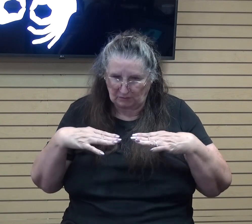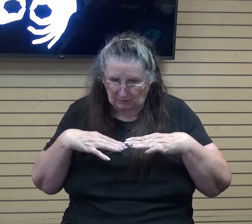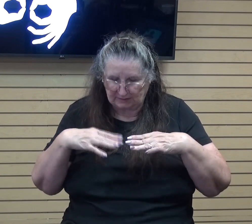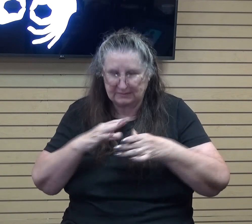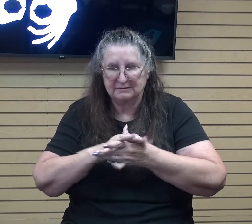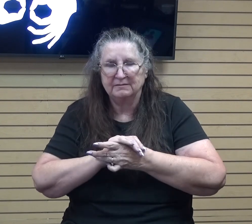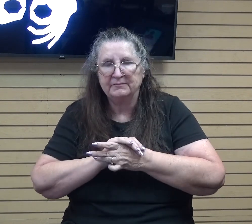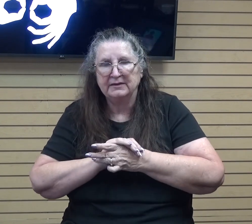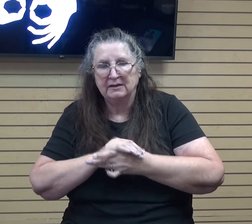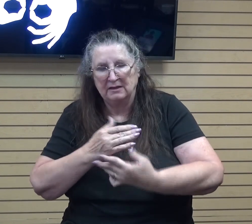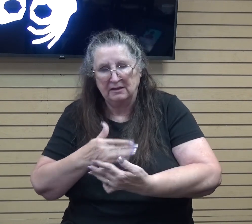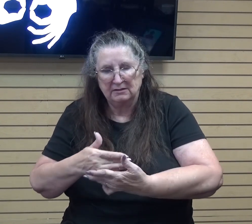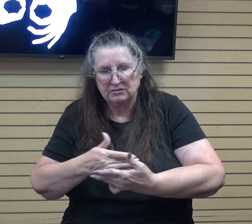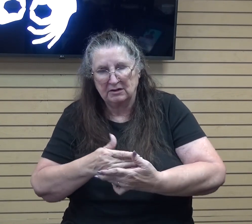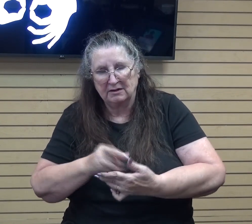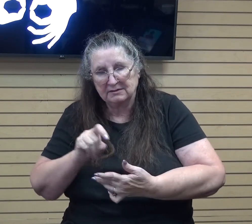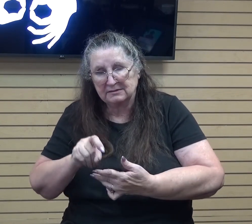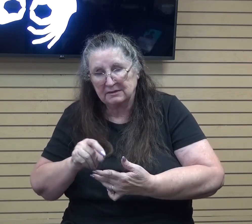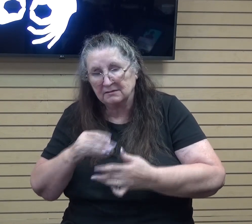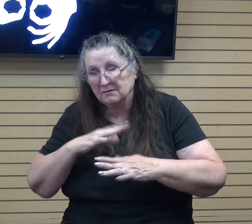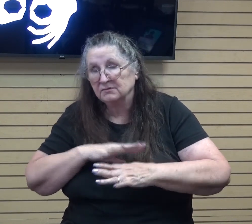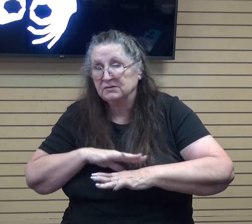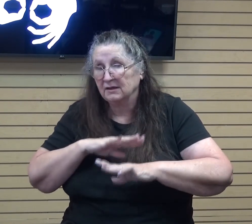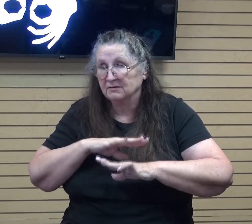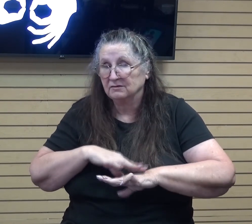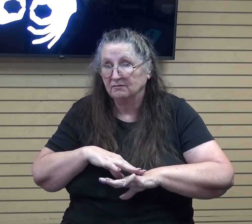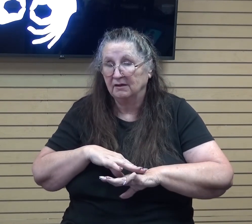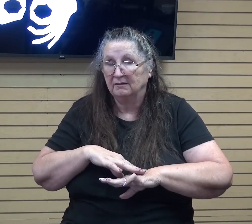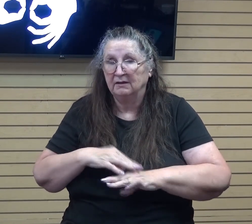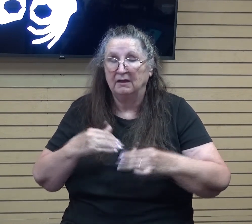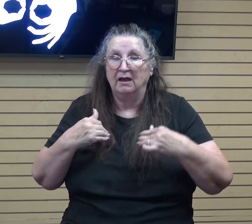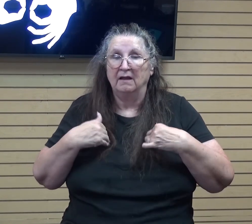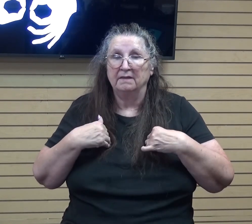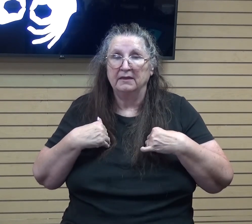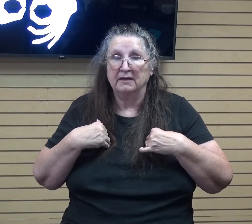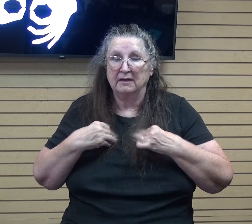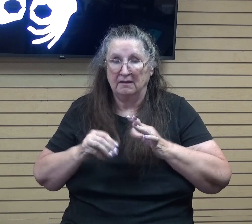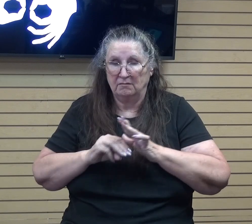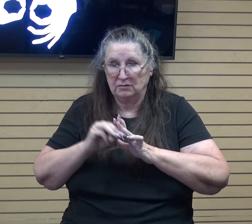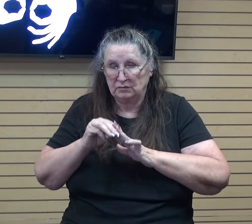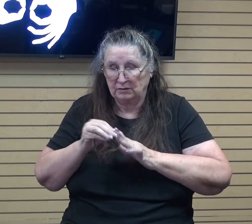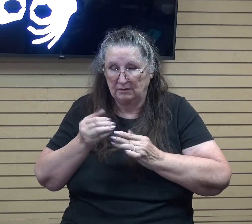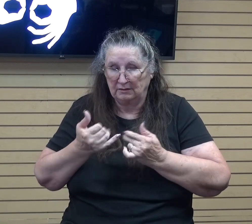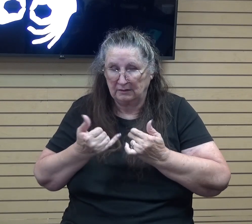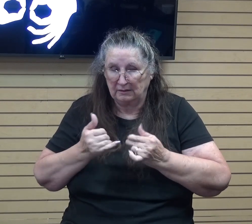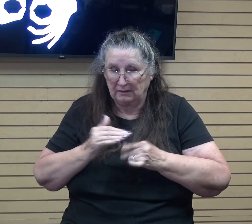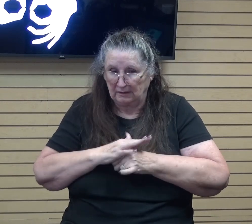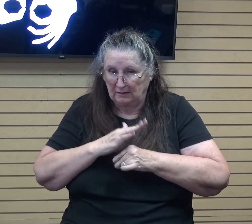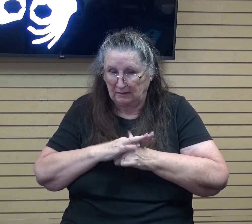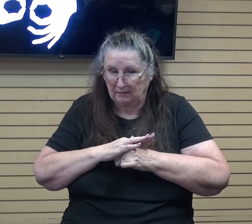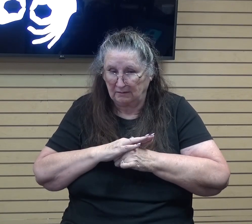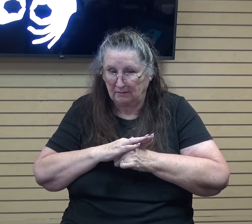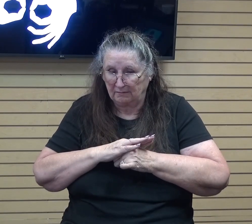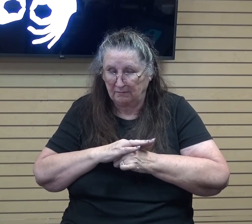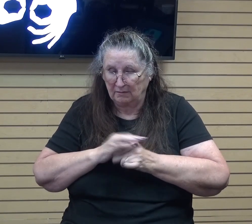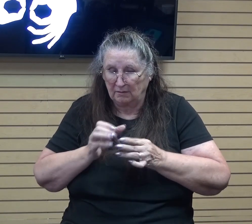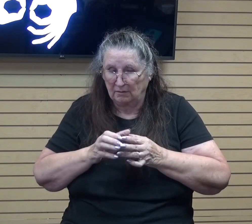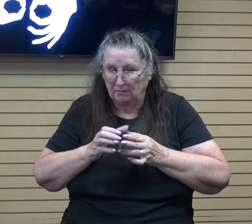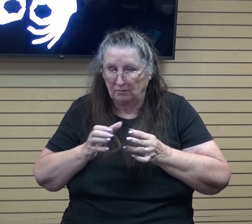This child's needs are satisfied and they have matured enough at this point and grown enough in their growth